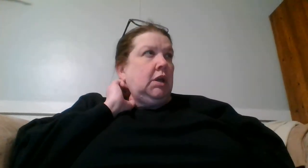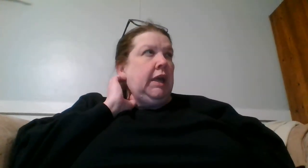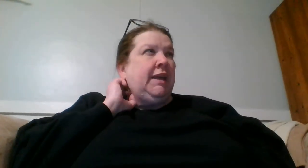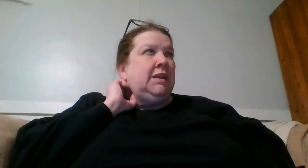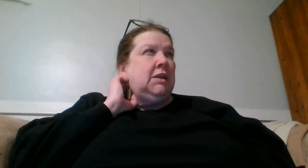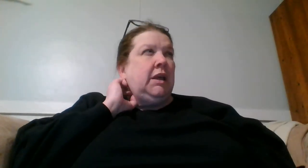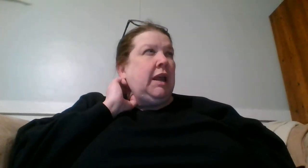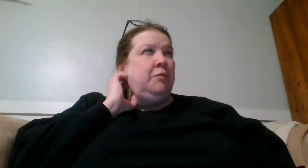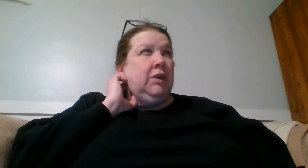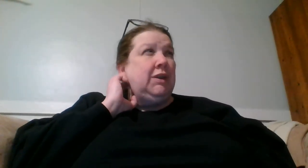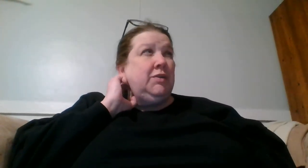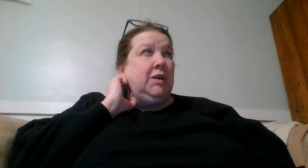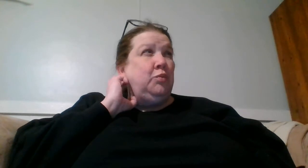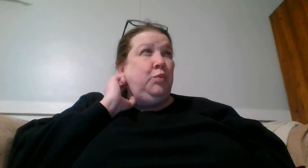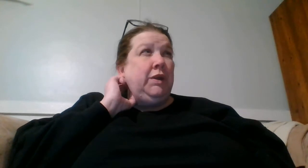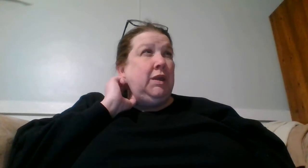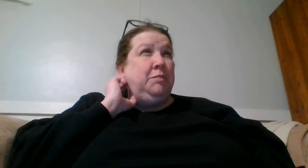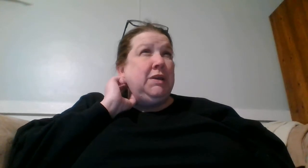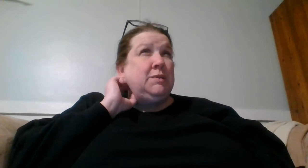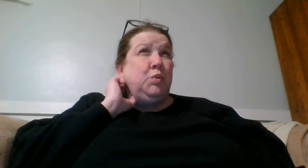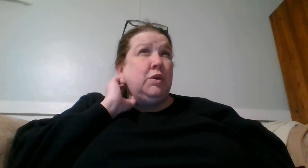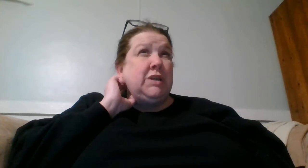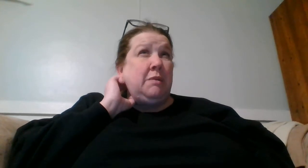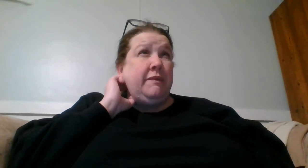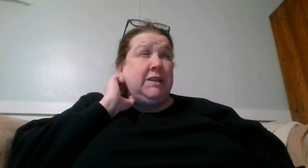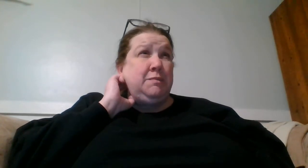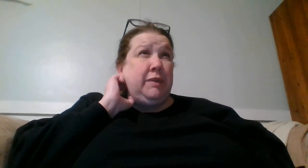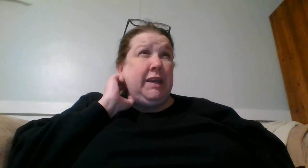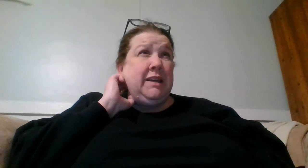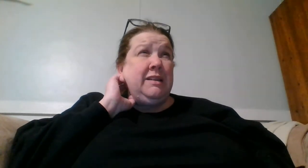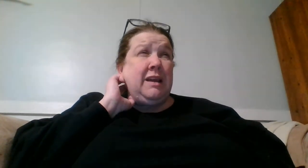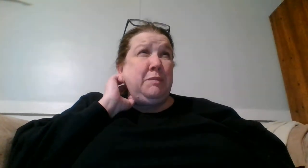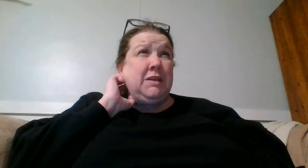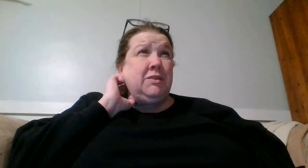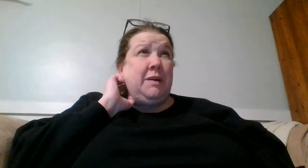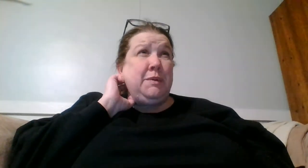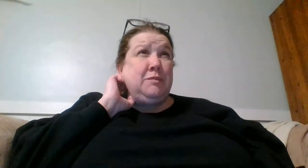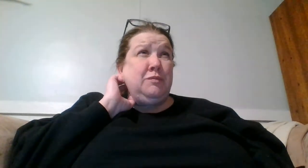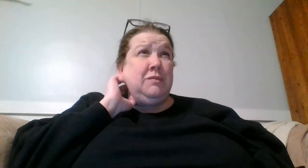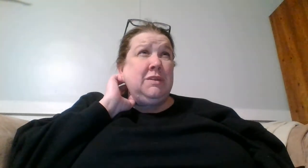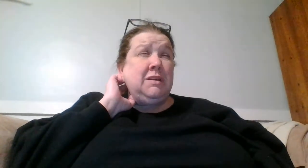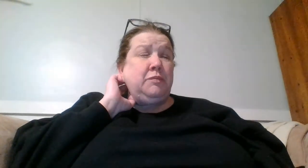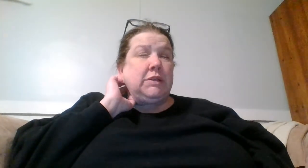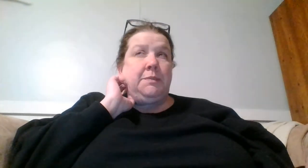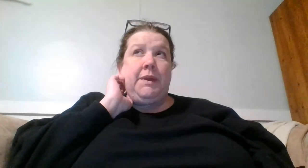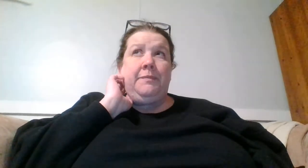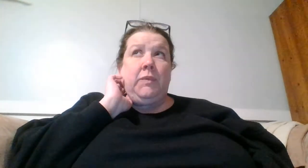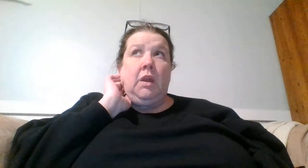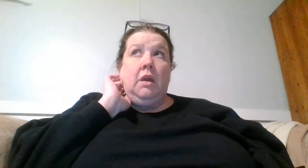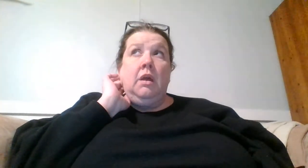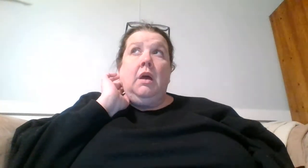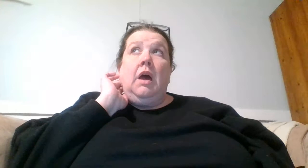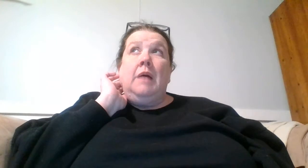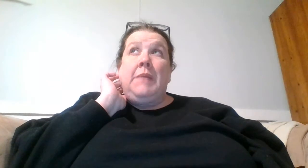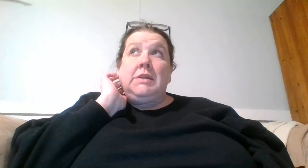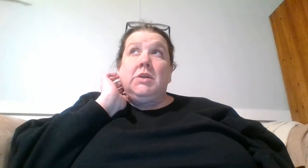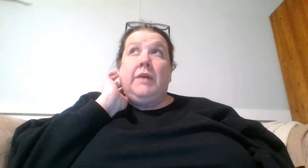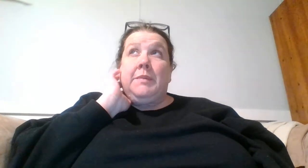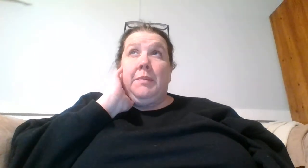and and I'm really doing a really piss poor job of explaining it and I meant to grab the the recipe I meant to grab the